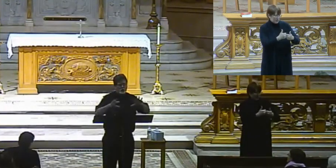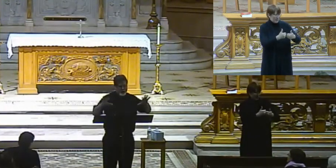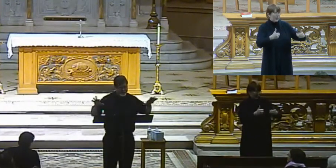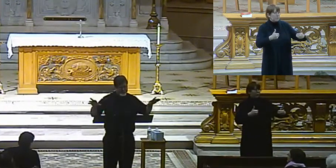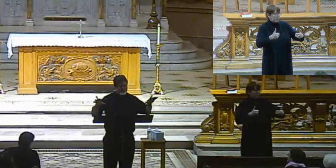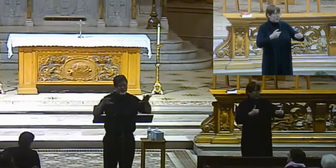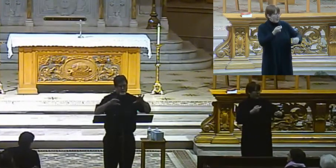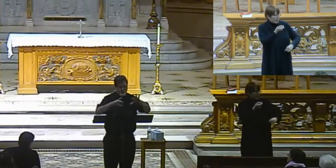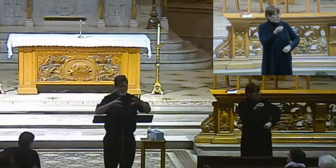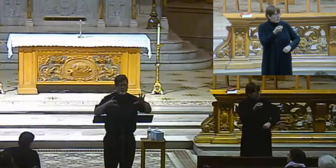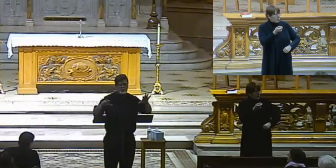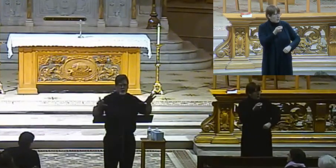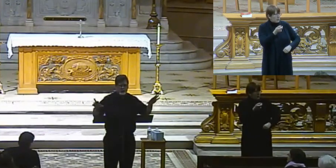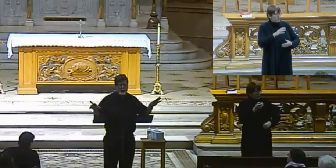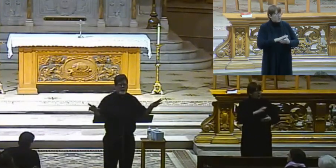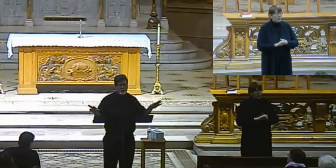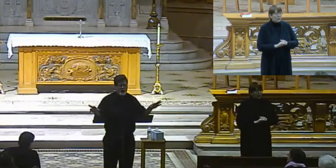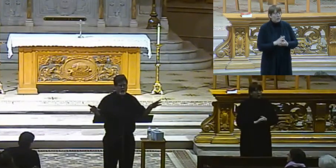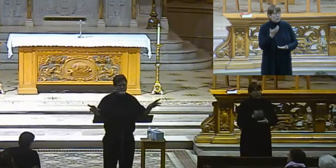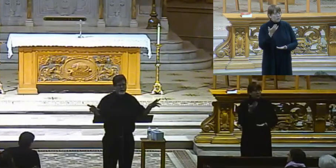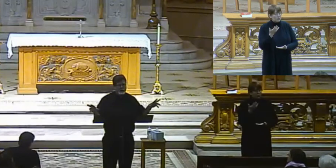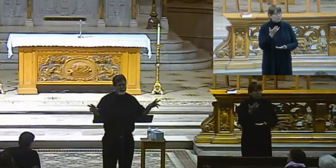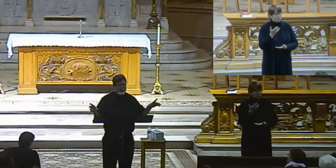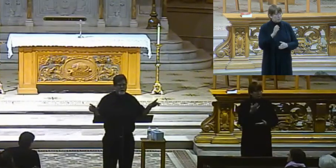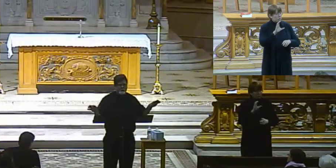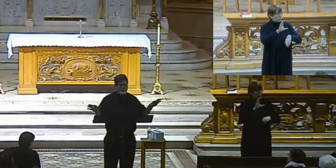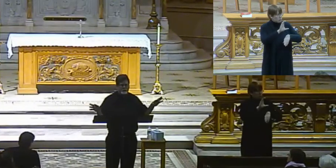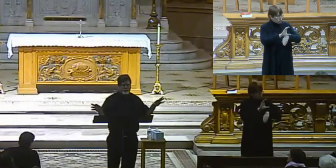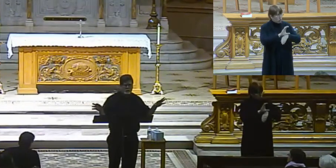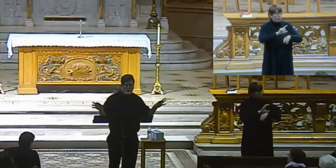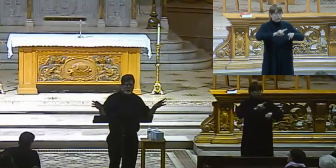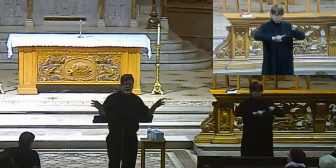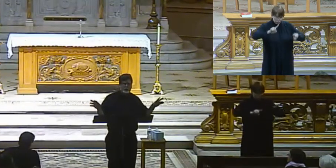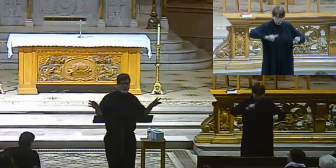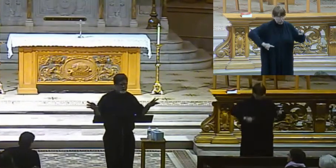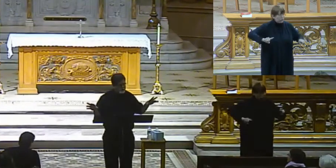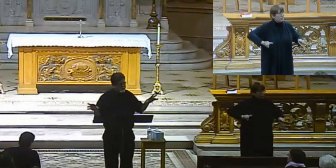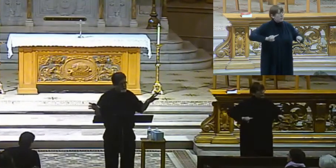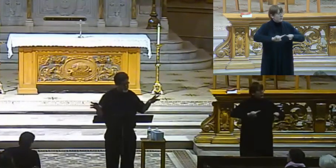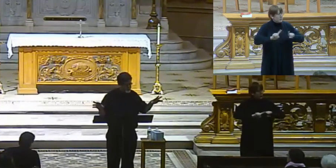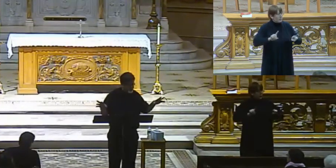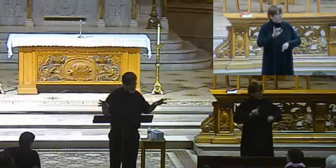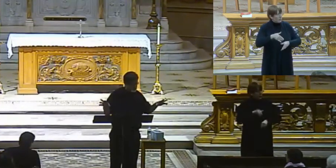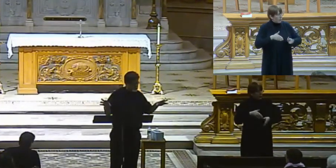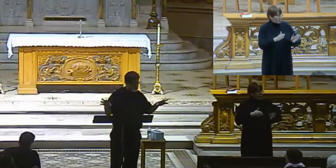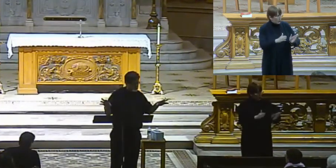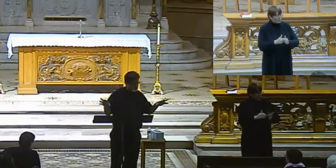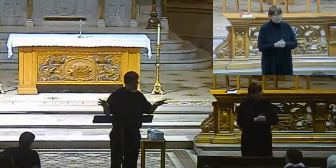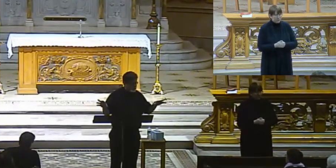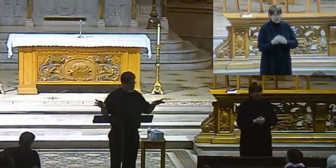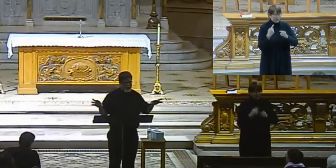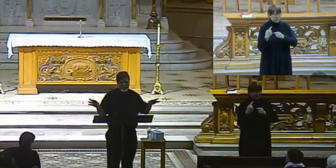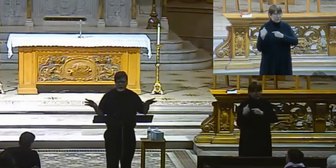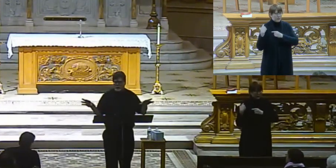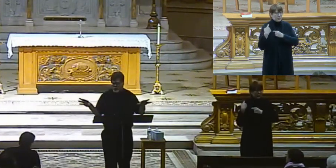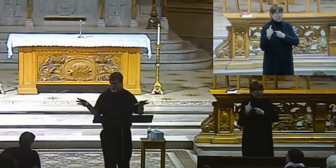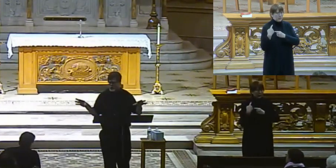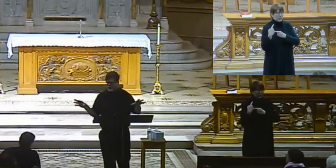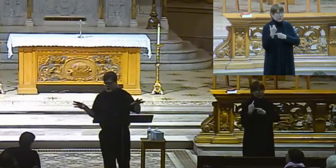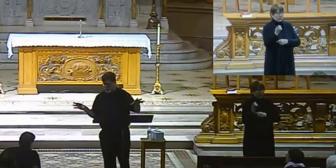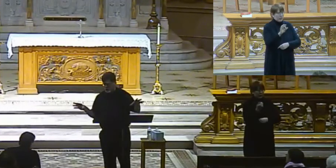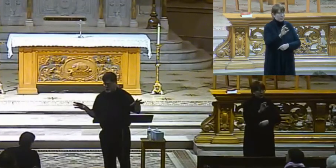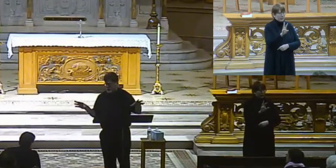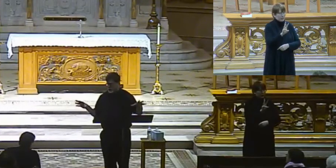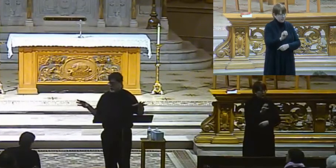the church is diverse in that way. Now, up until the late 1960s, all right, the